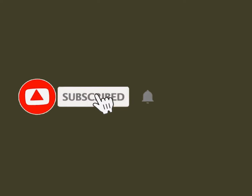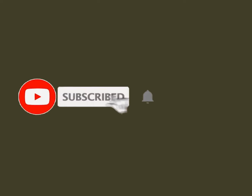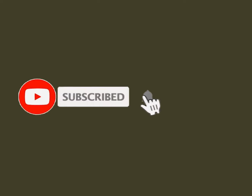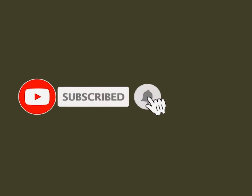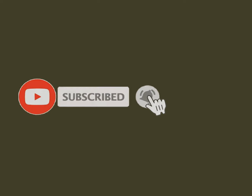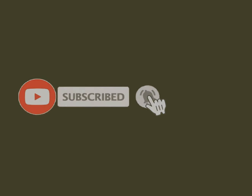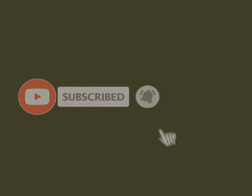I'm